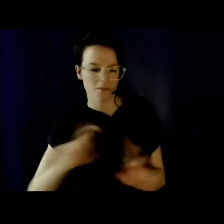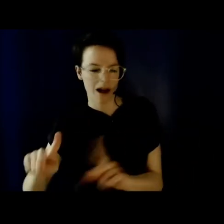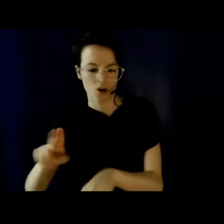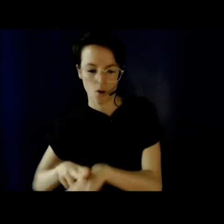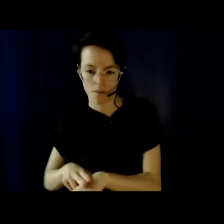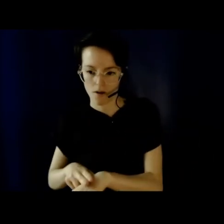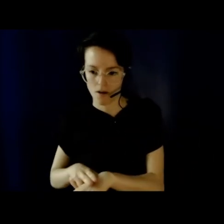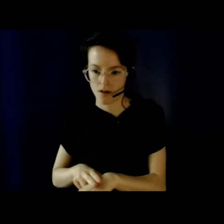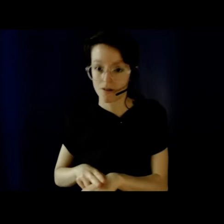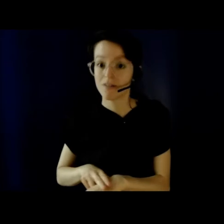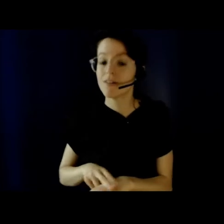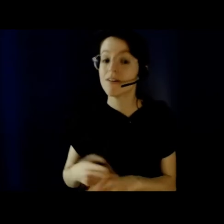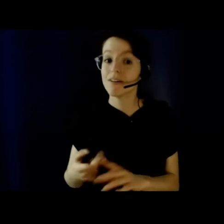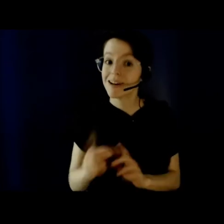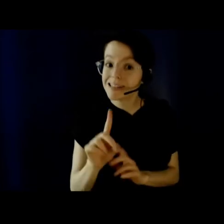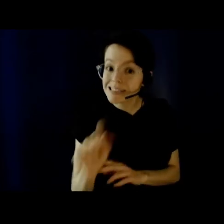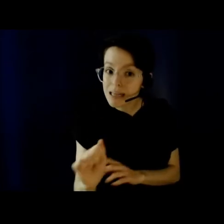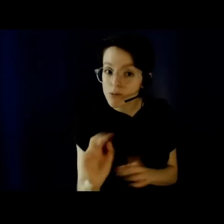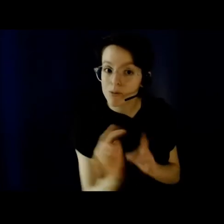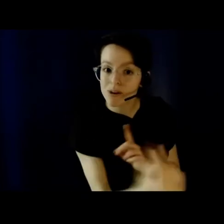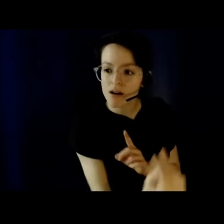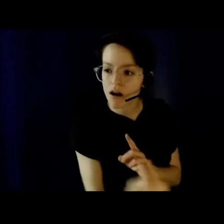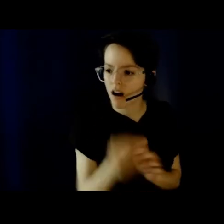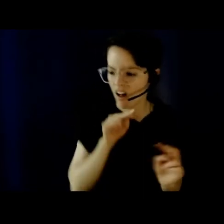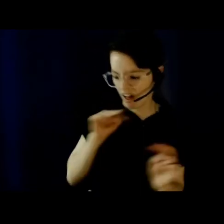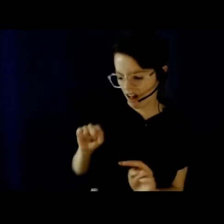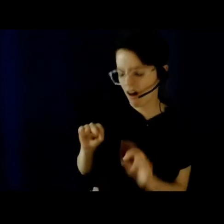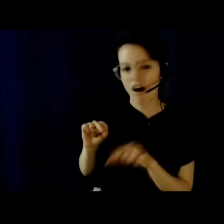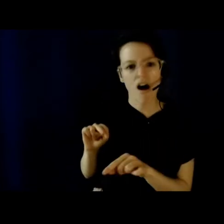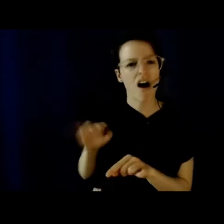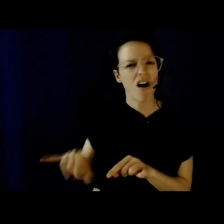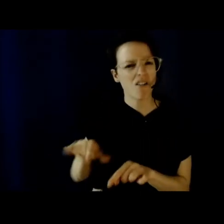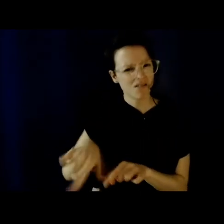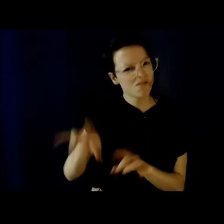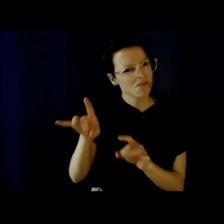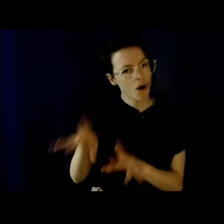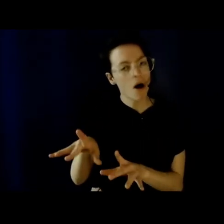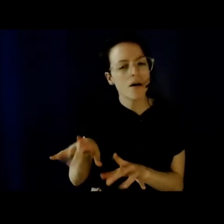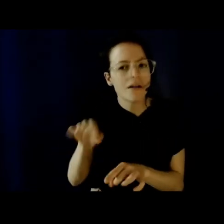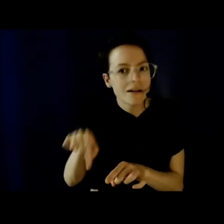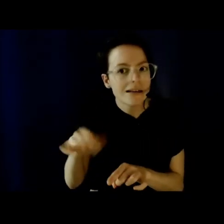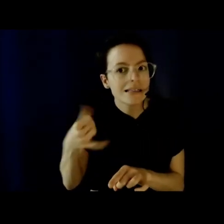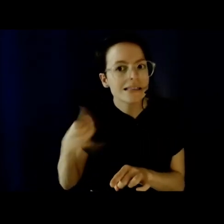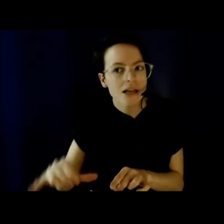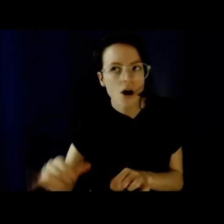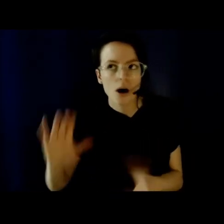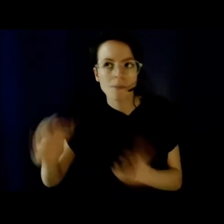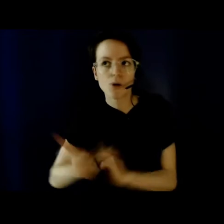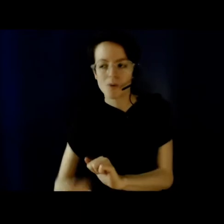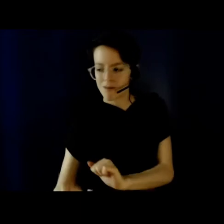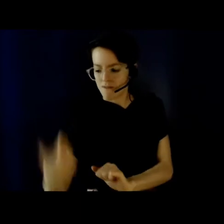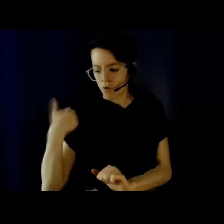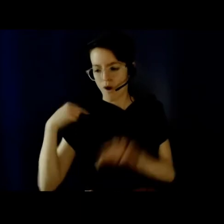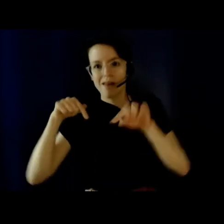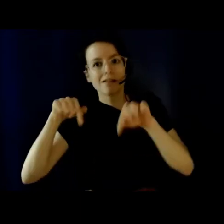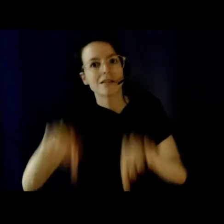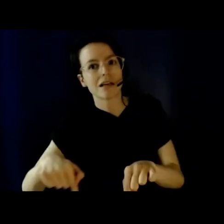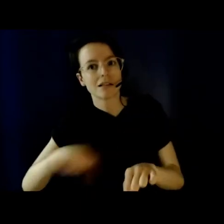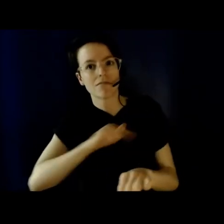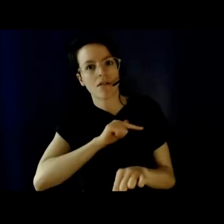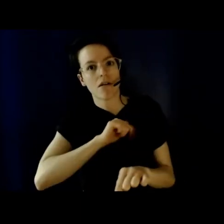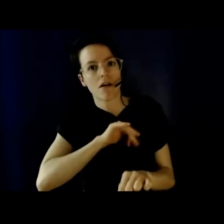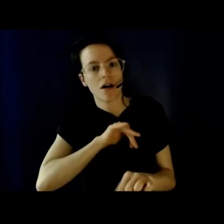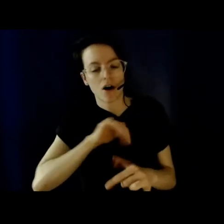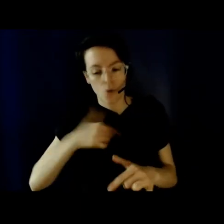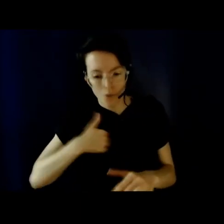And it's still somehow even better than what we were subjected to. How can we improve this? How can we build on this? How can we make it work better for